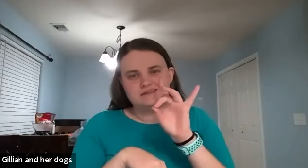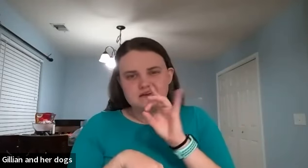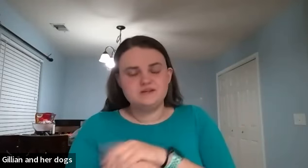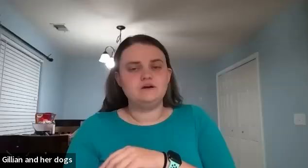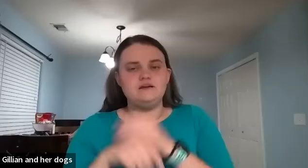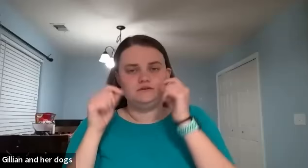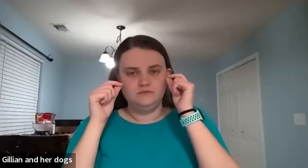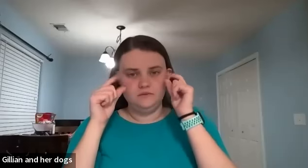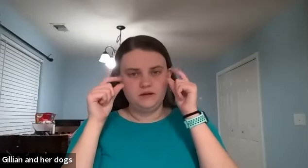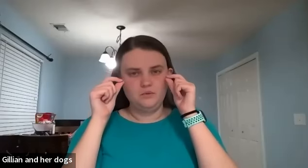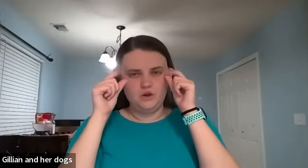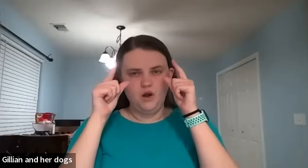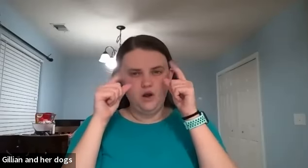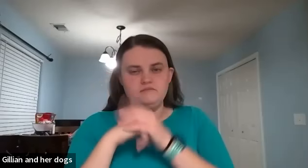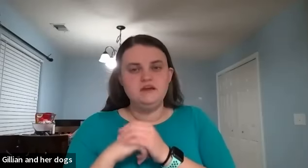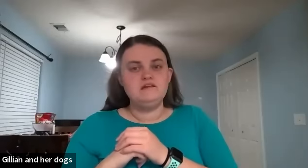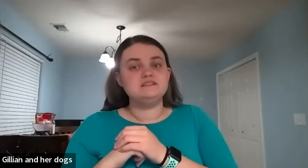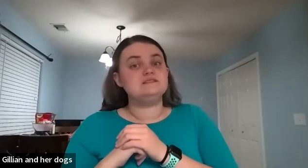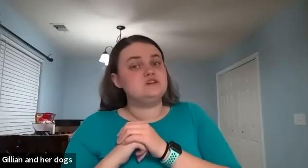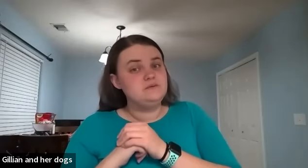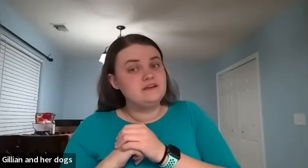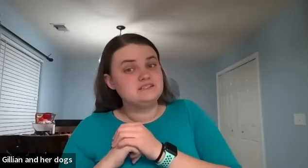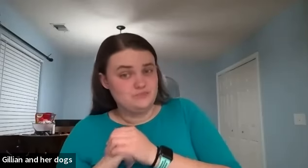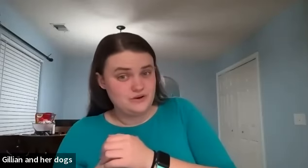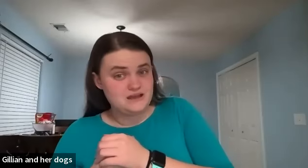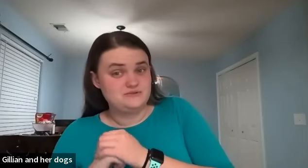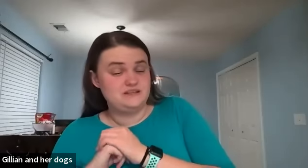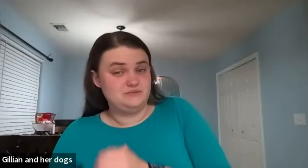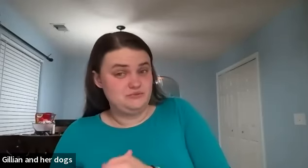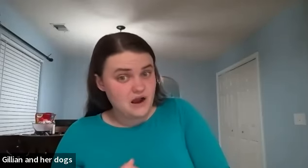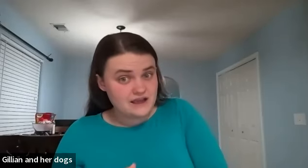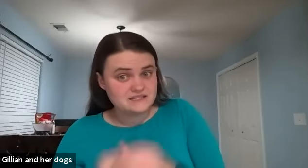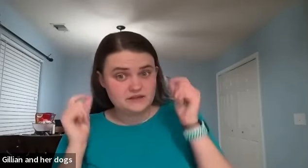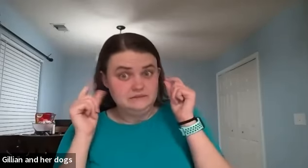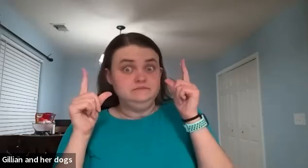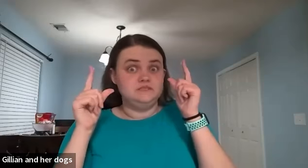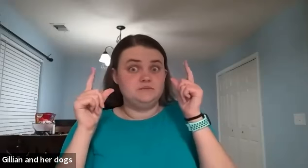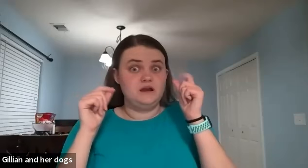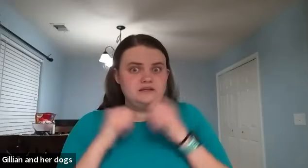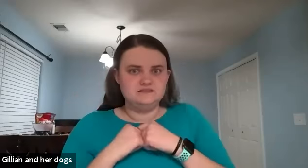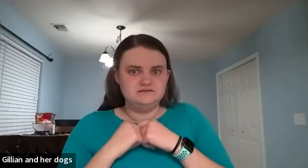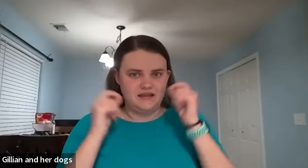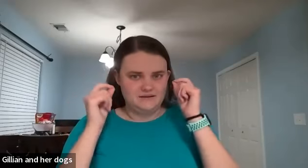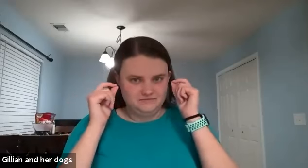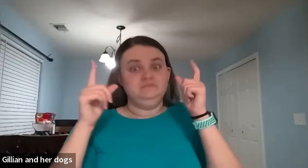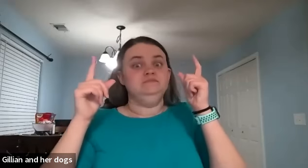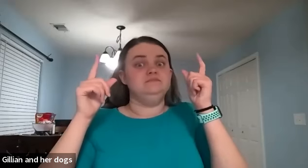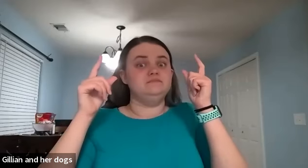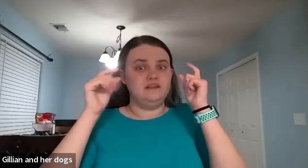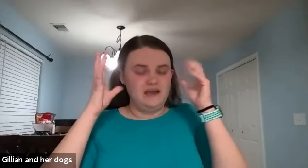seven whatever but i'm more calm but talking about like a surprise or get surprised i'll be like surprised like i like